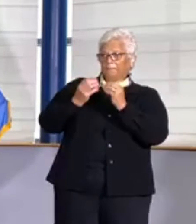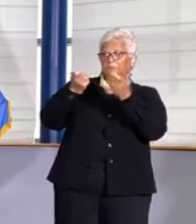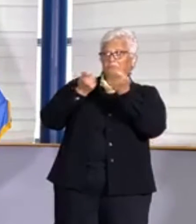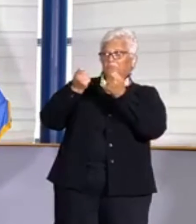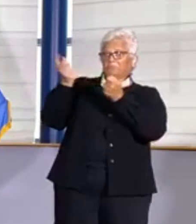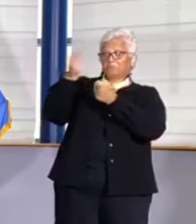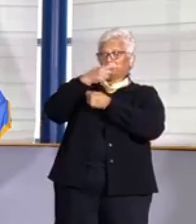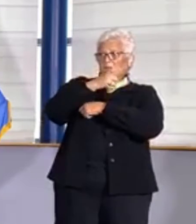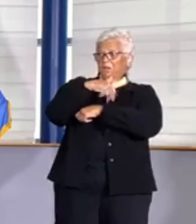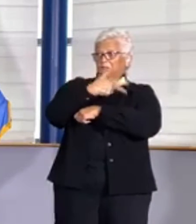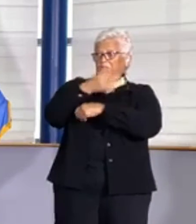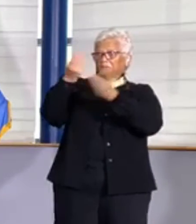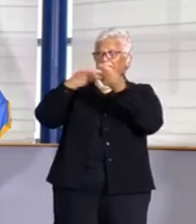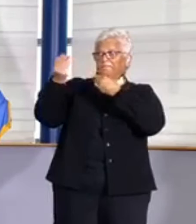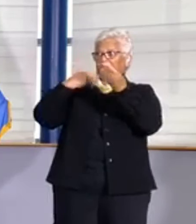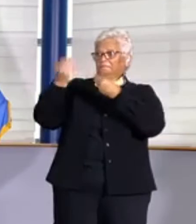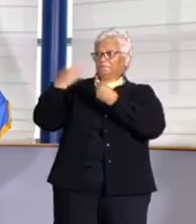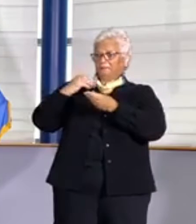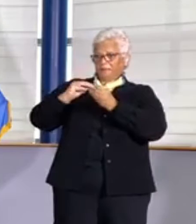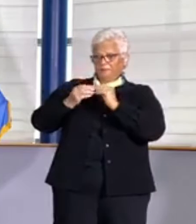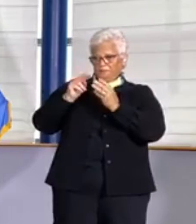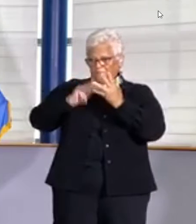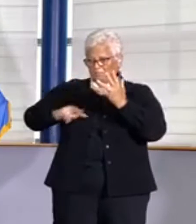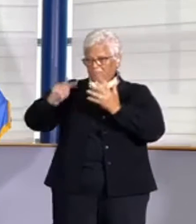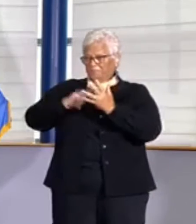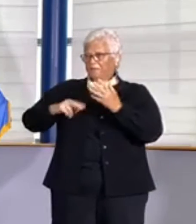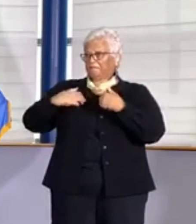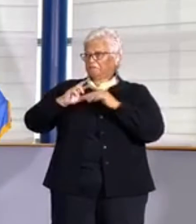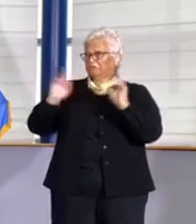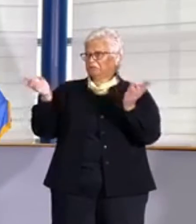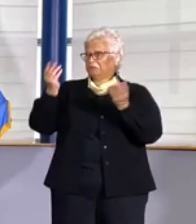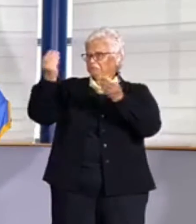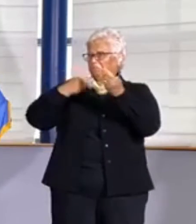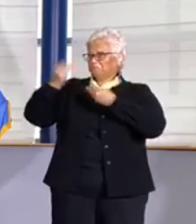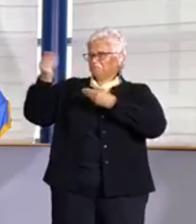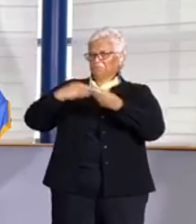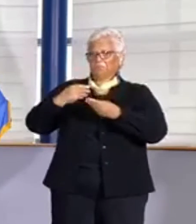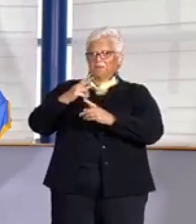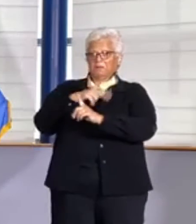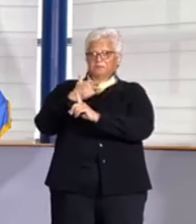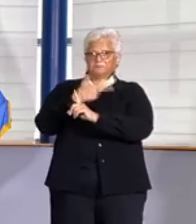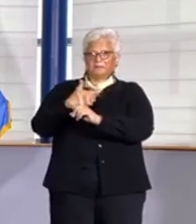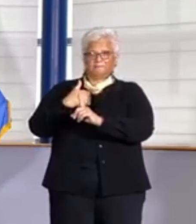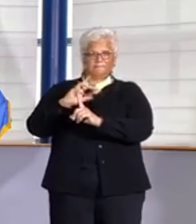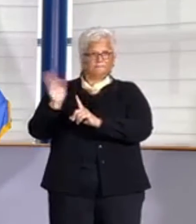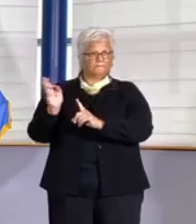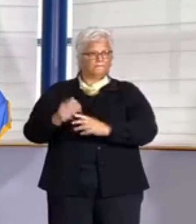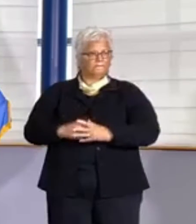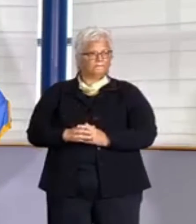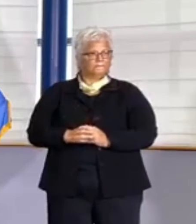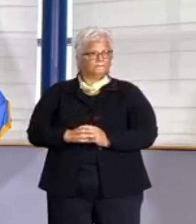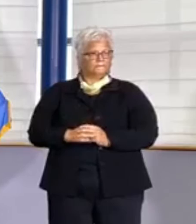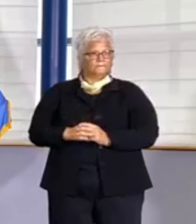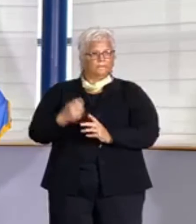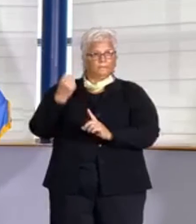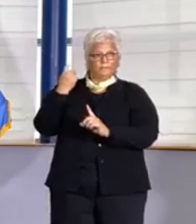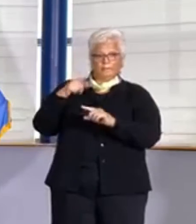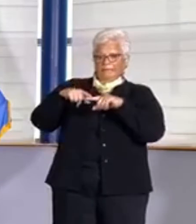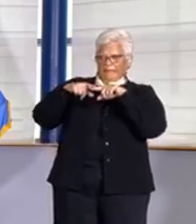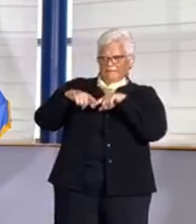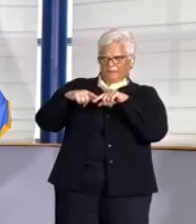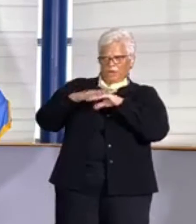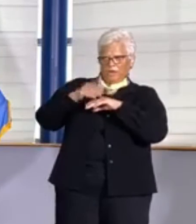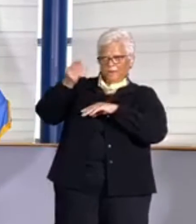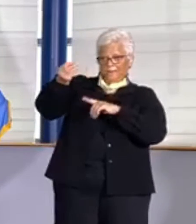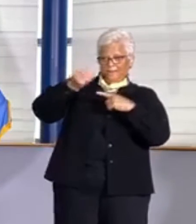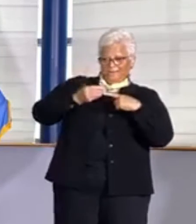and really how you use it because, I mean, they're interpreting what it means. I mean, it is what it is, but it's how you use it is what matters. And